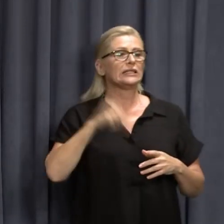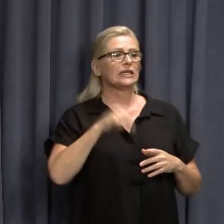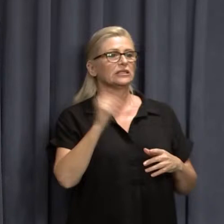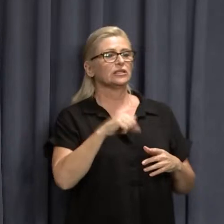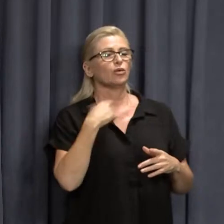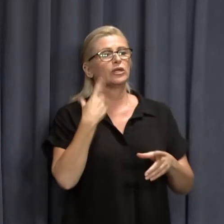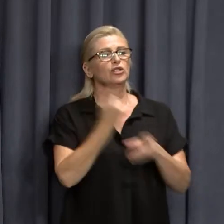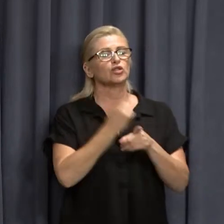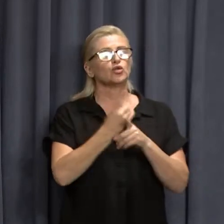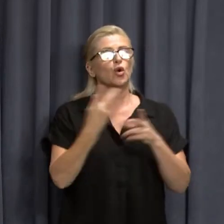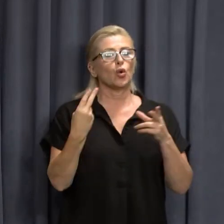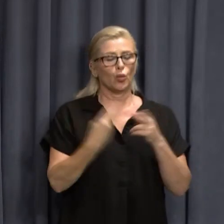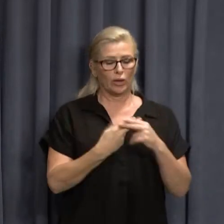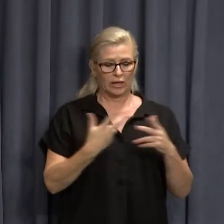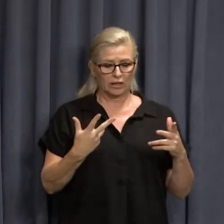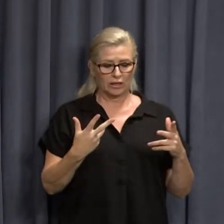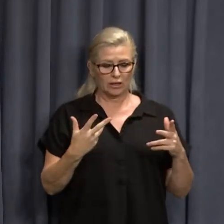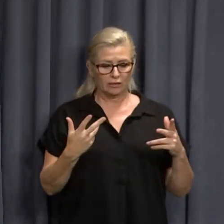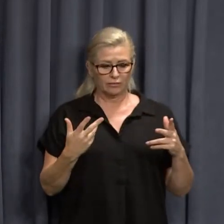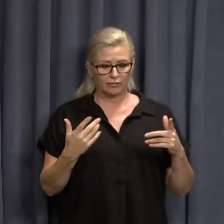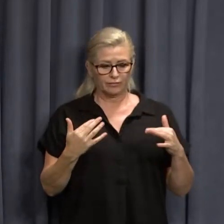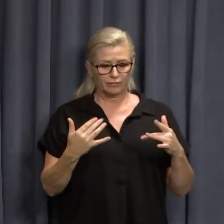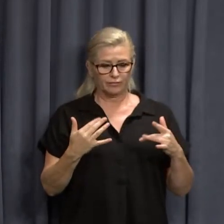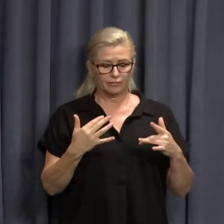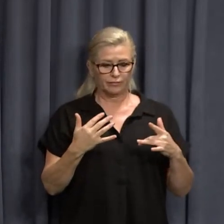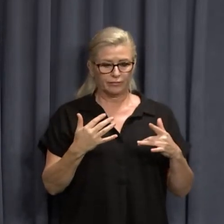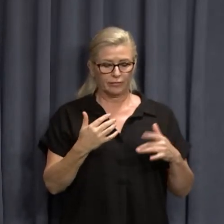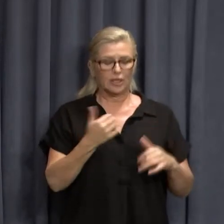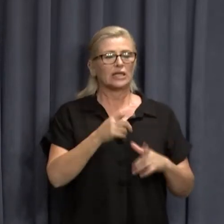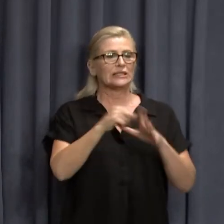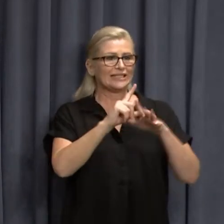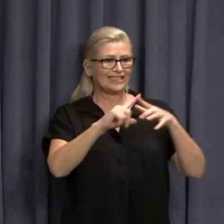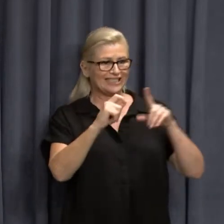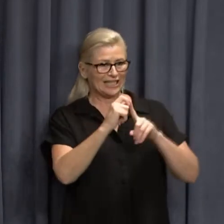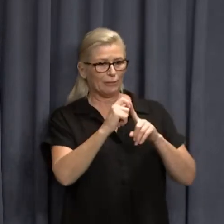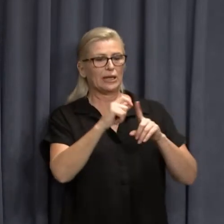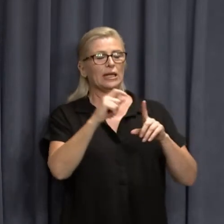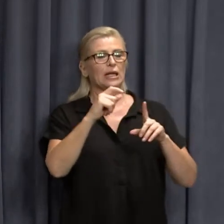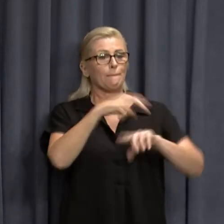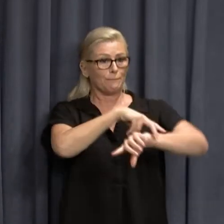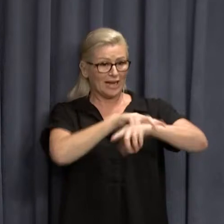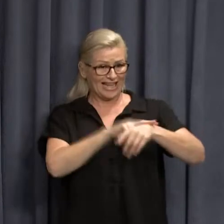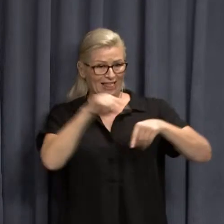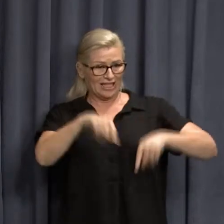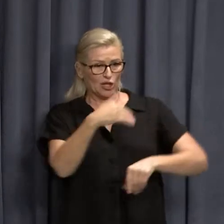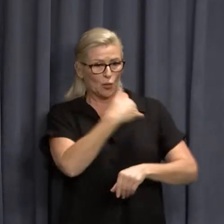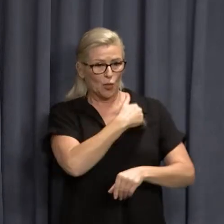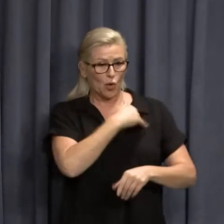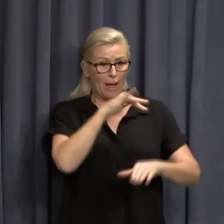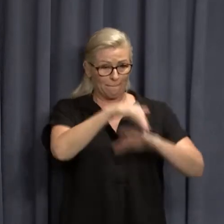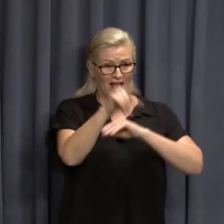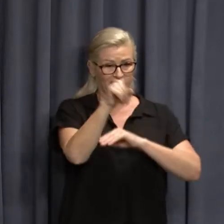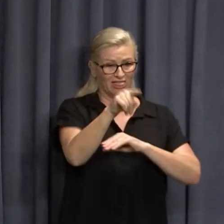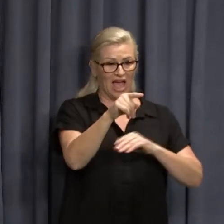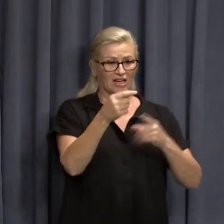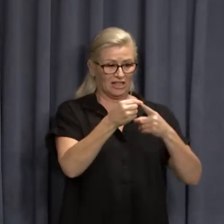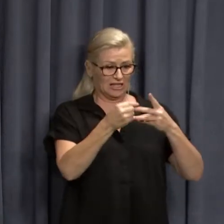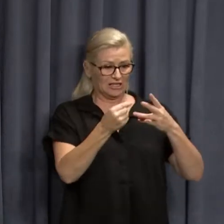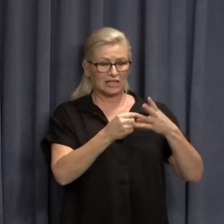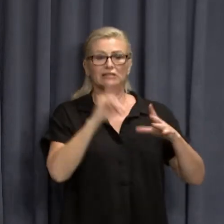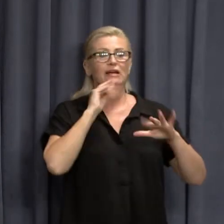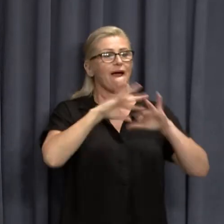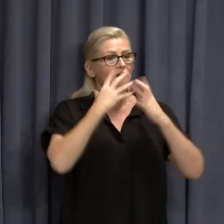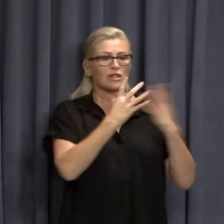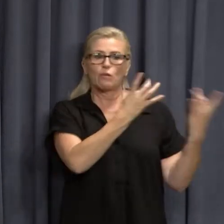um, the, um, acting, uh, the system, the, uh, deputy police commissioner this morning about all those matters, all that, all of those resources